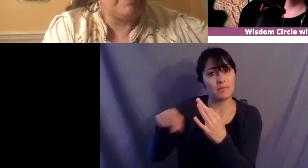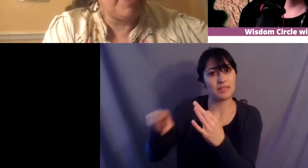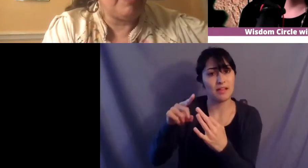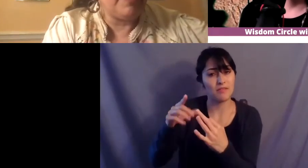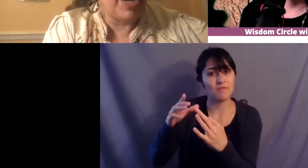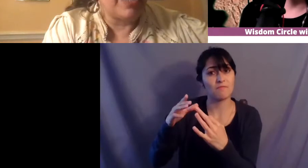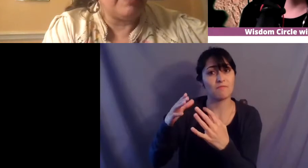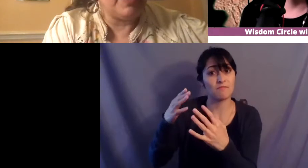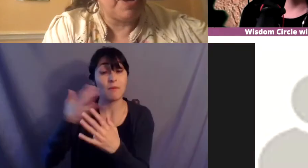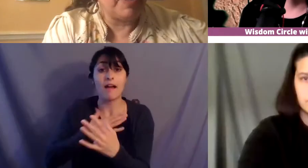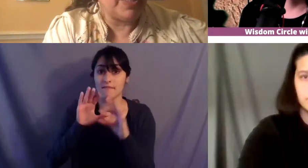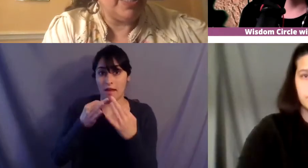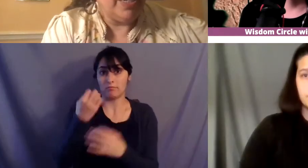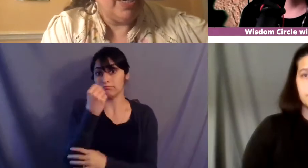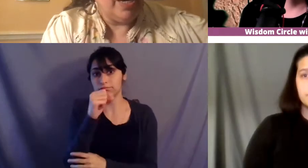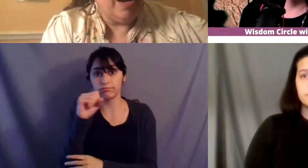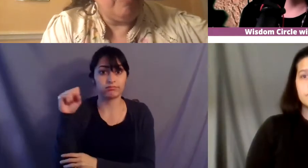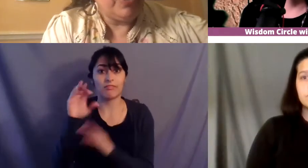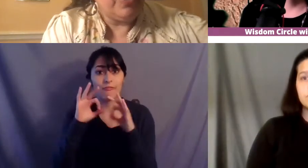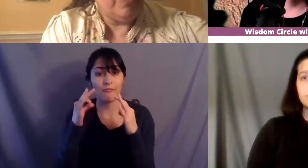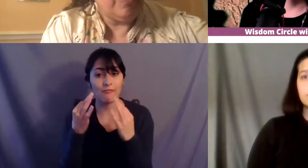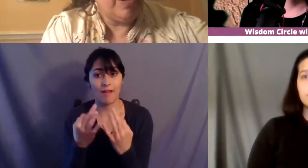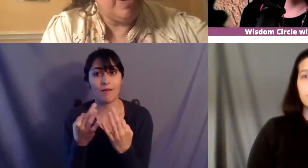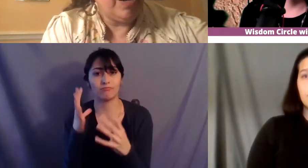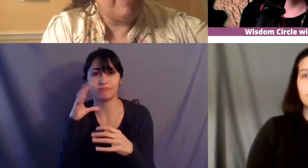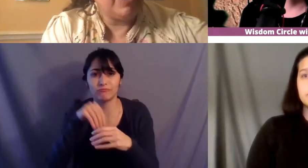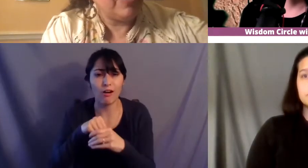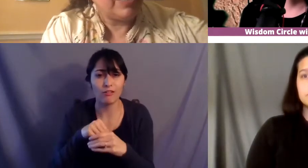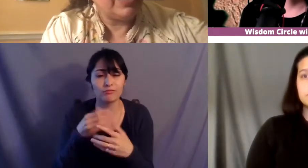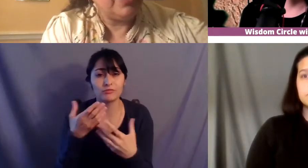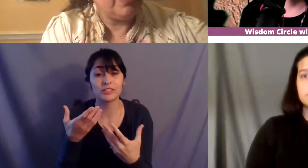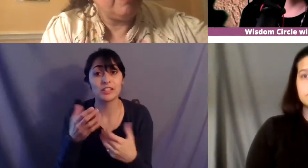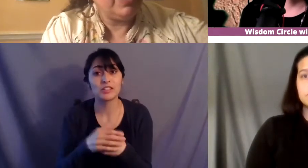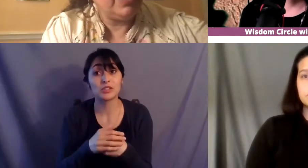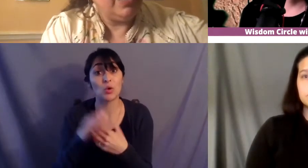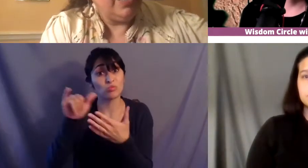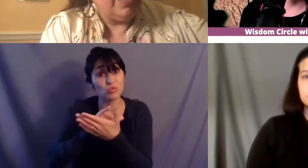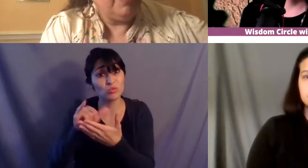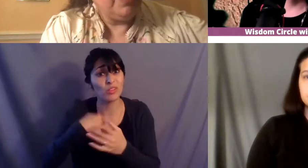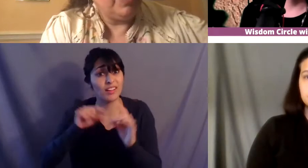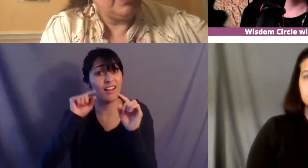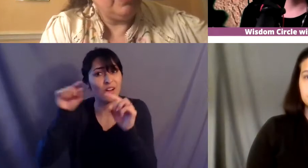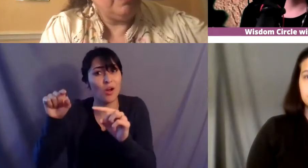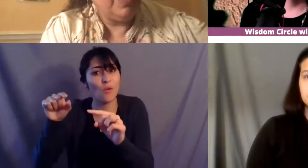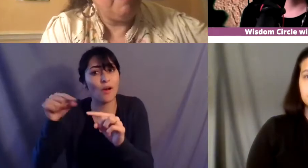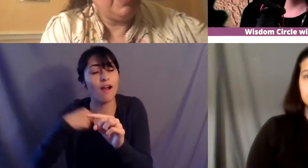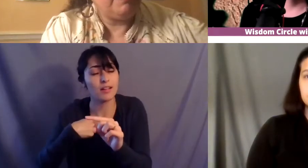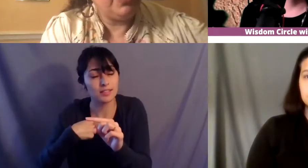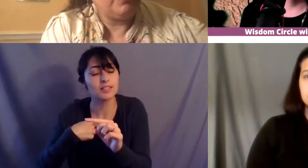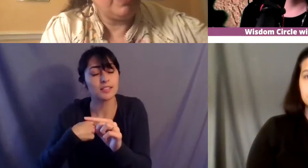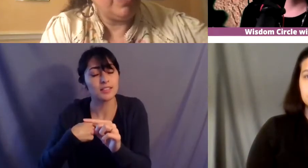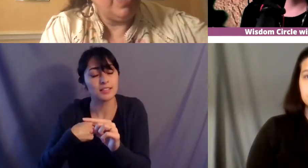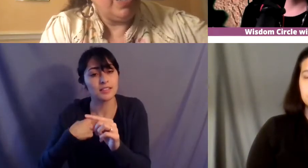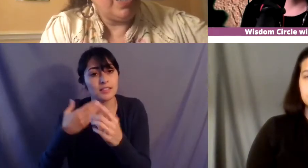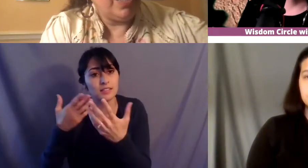family is very activist family um so i was coming to new york and i said you know i really i really want to be in a